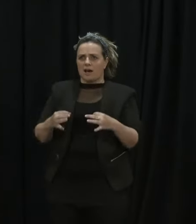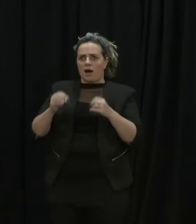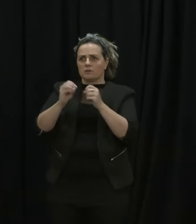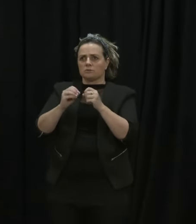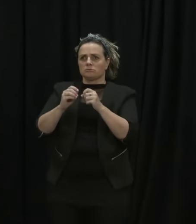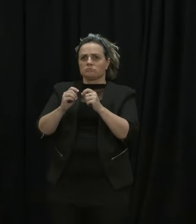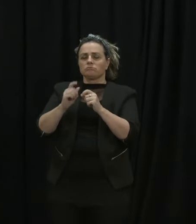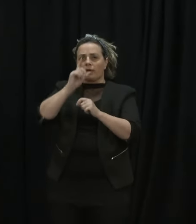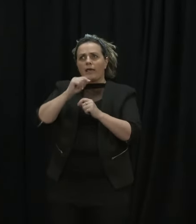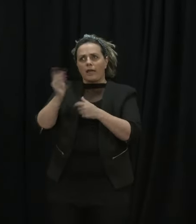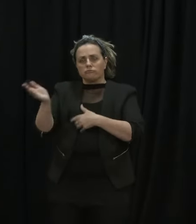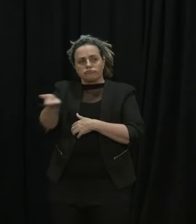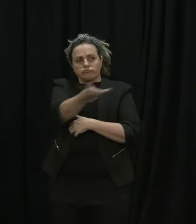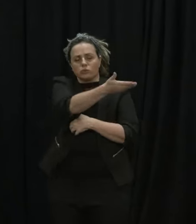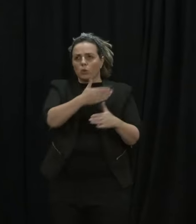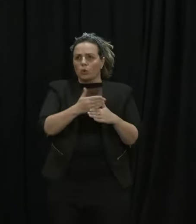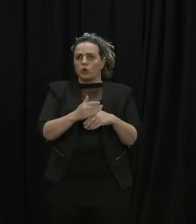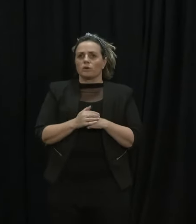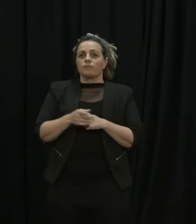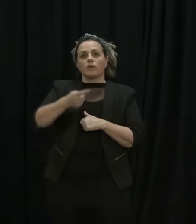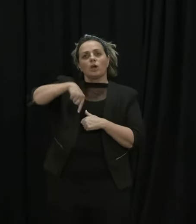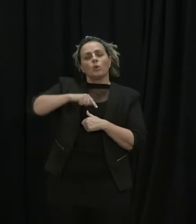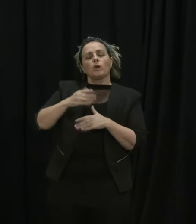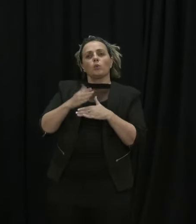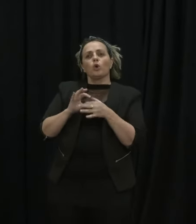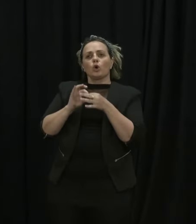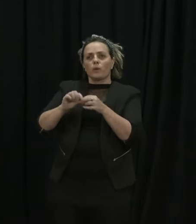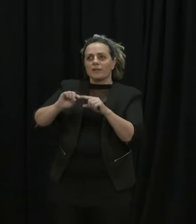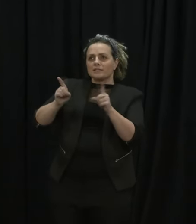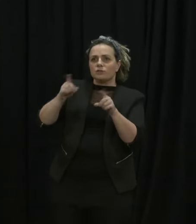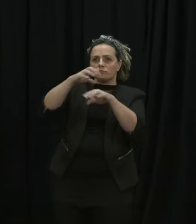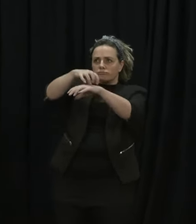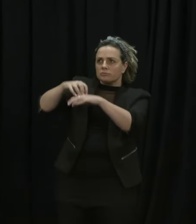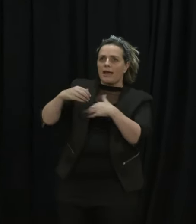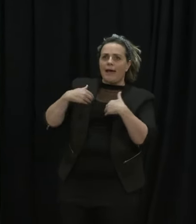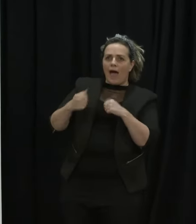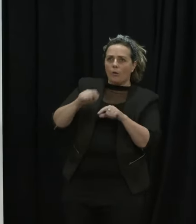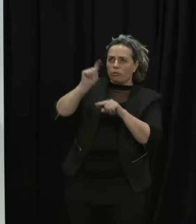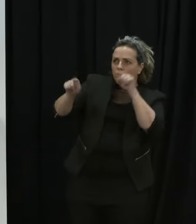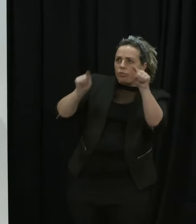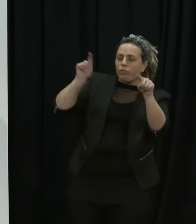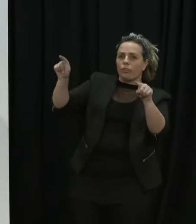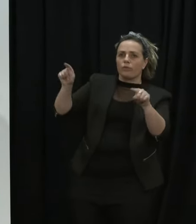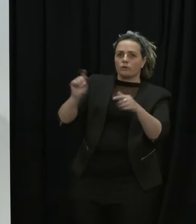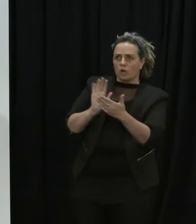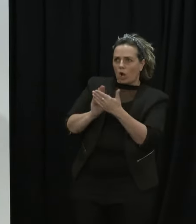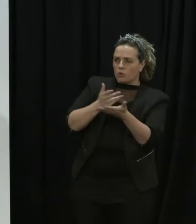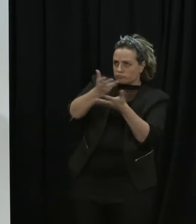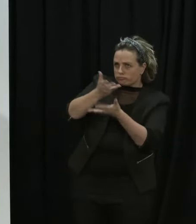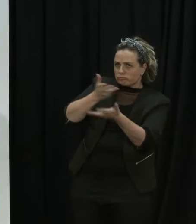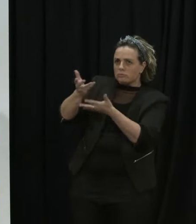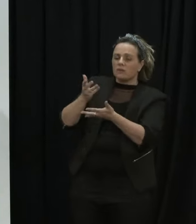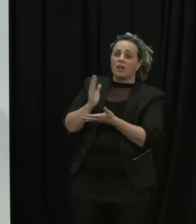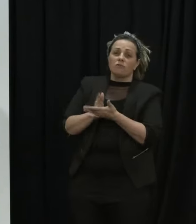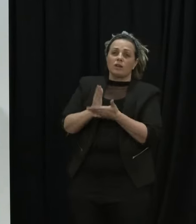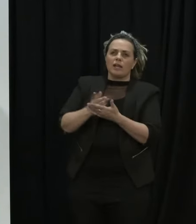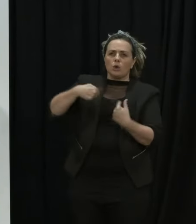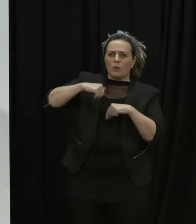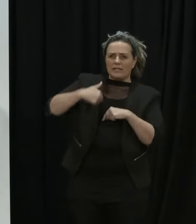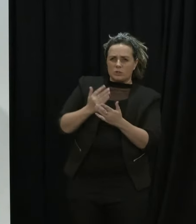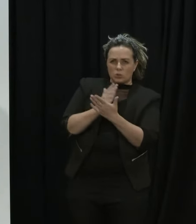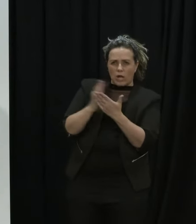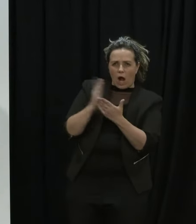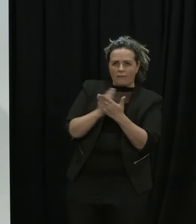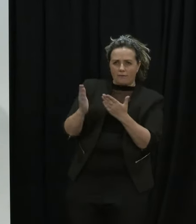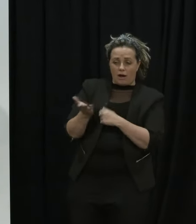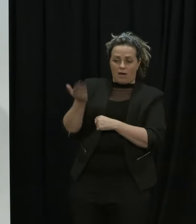Ministry's been working really closely with the professional bodies and in many senses it was a clarification of what